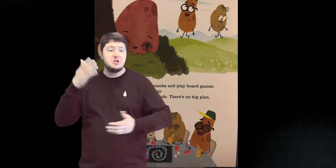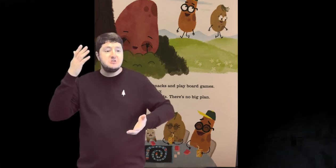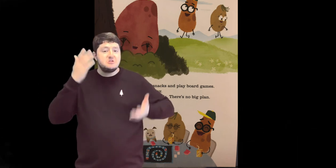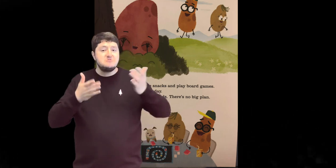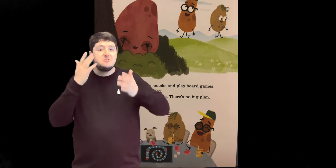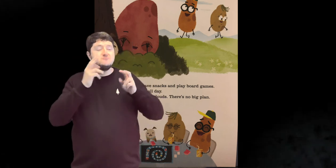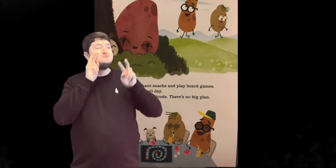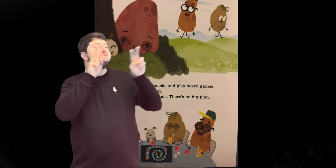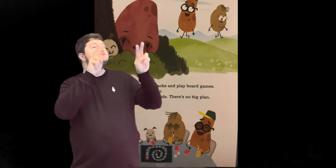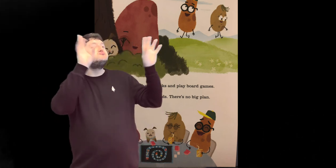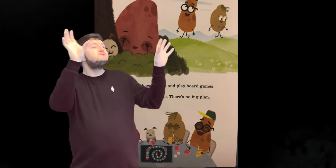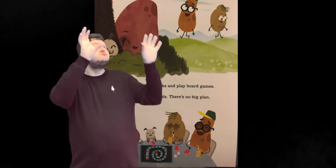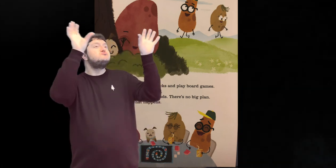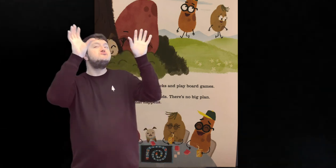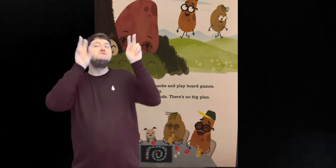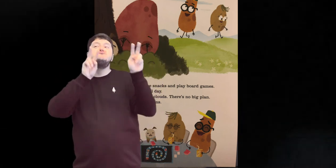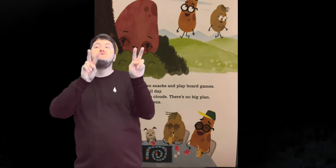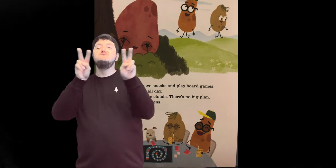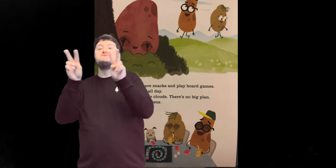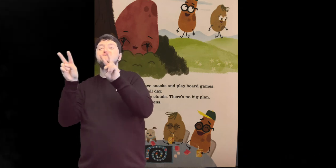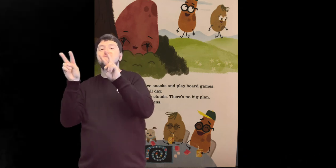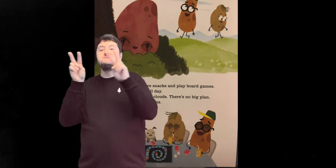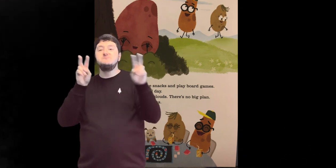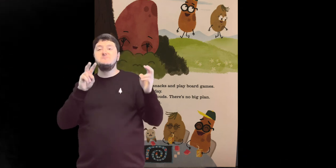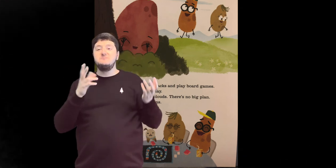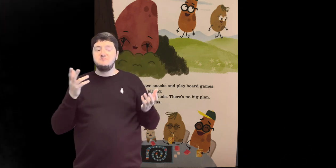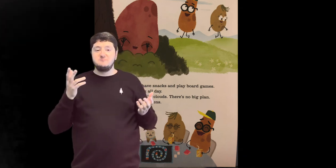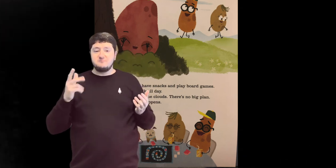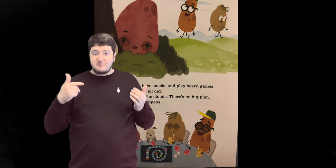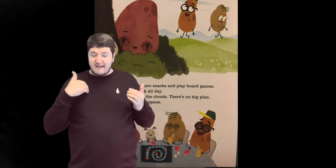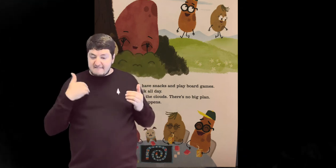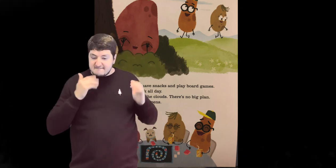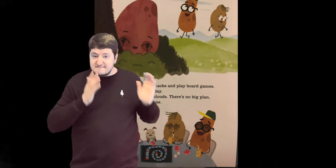clouds There's no big plan We'd just see what happens